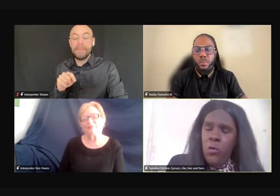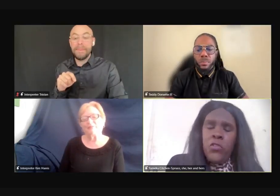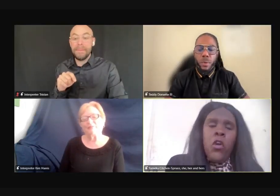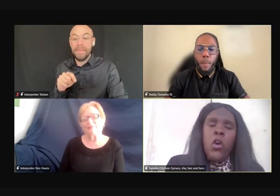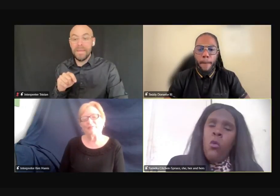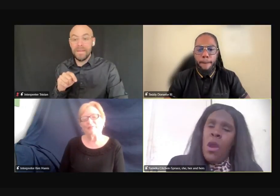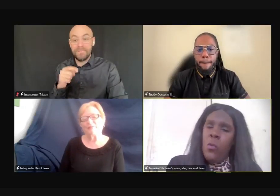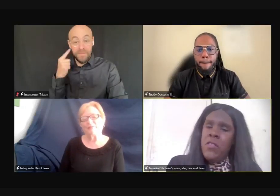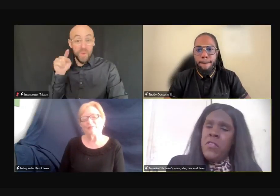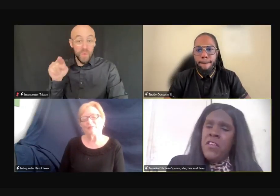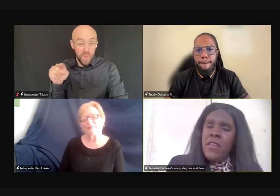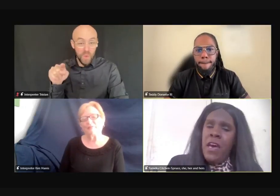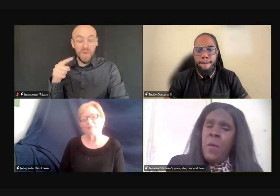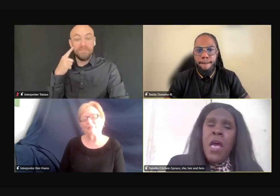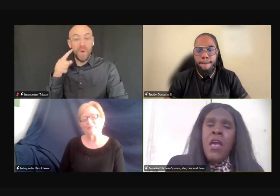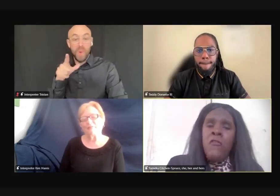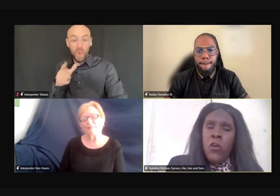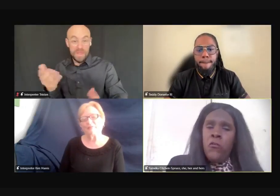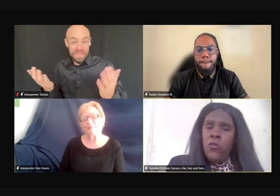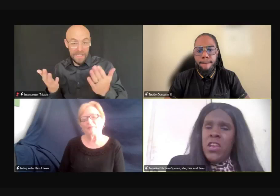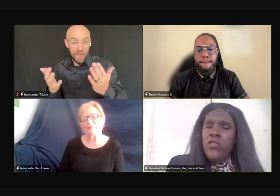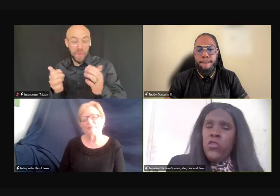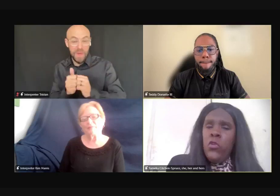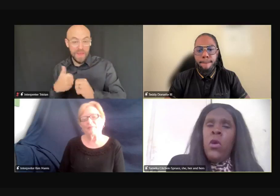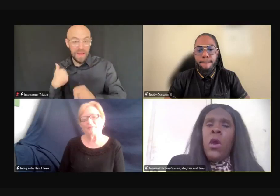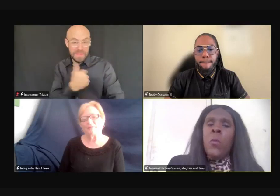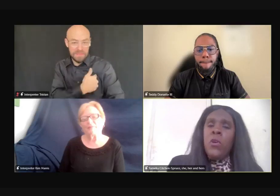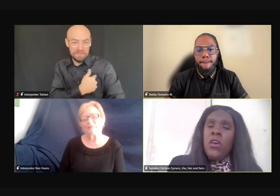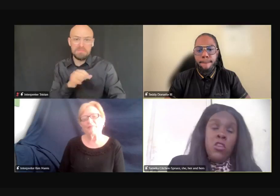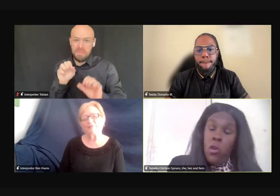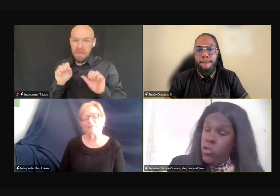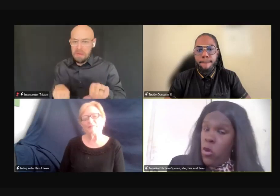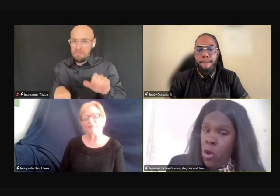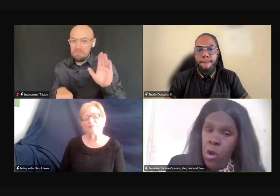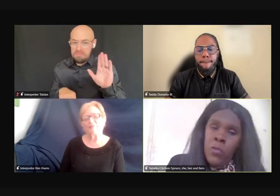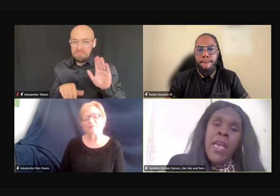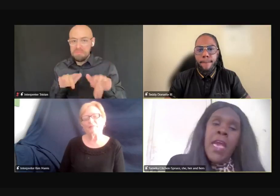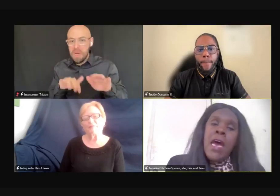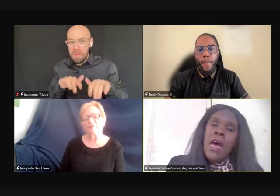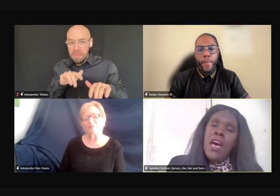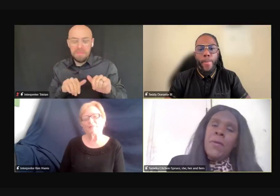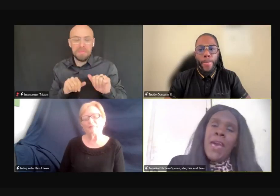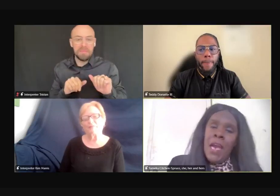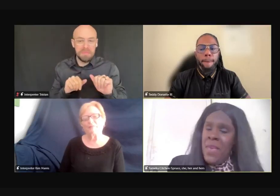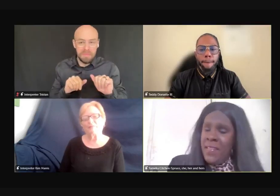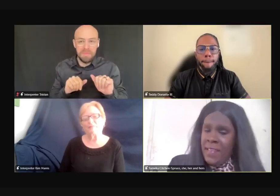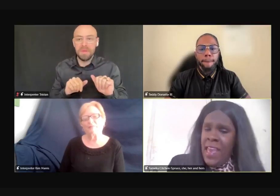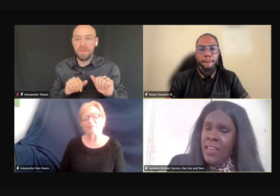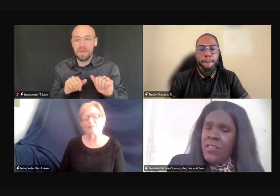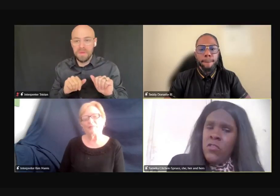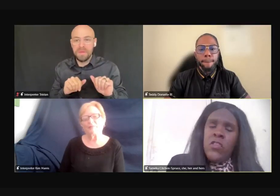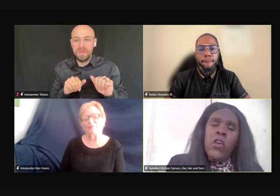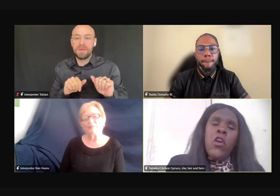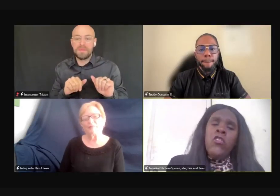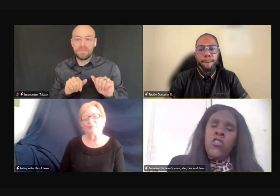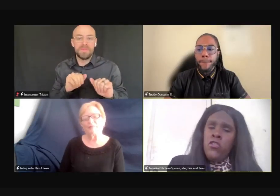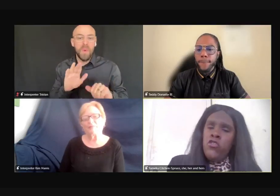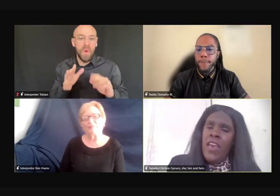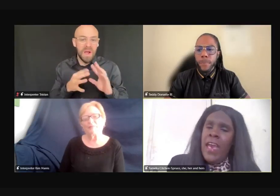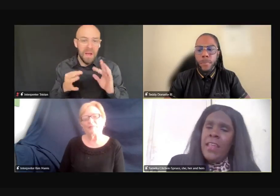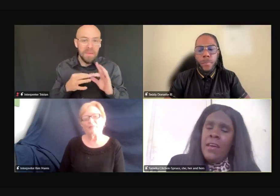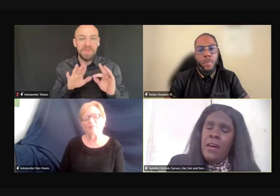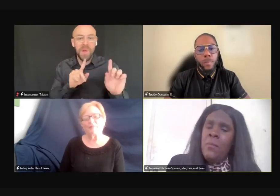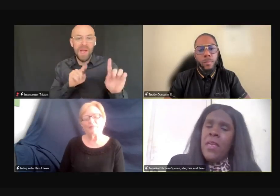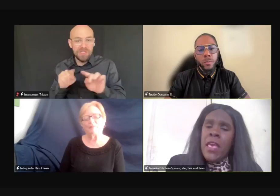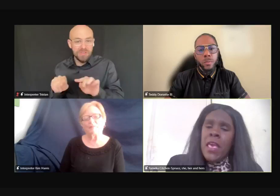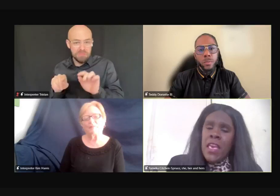for those who are with us, feel free to put, you know, your own, um, comments and answers. To